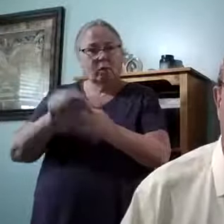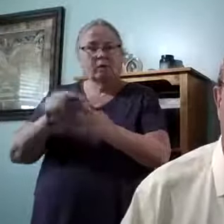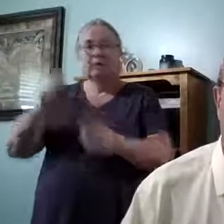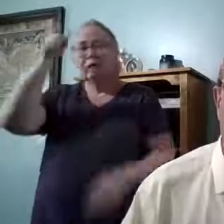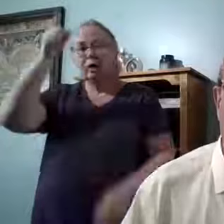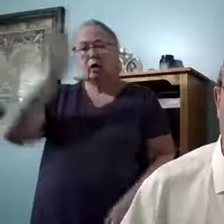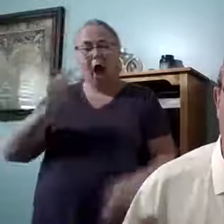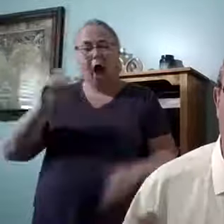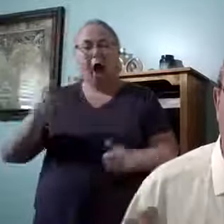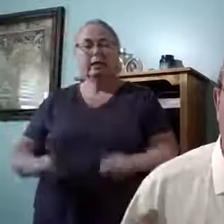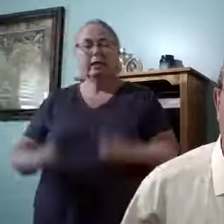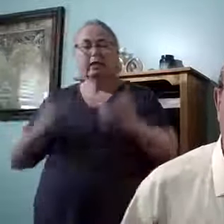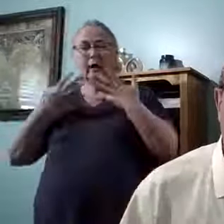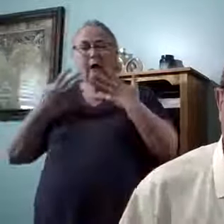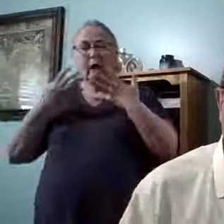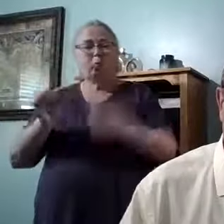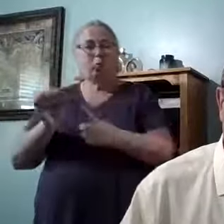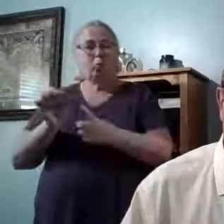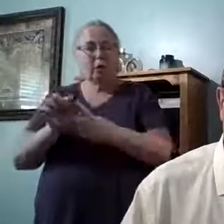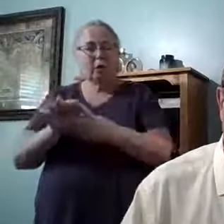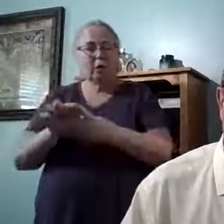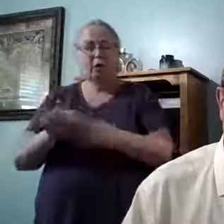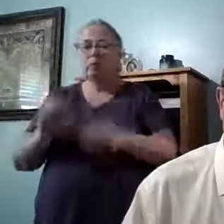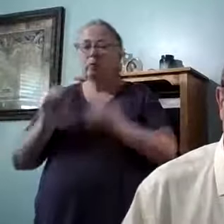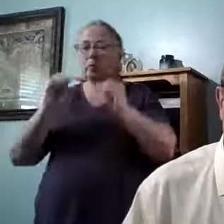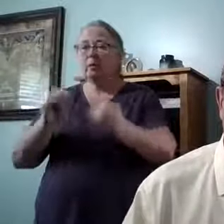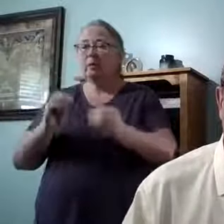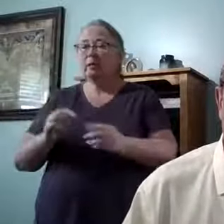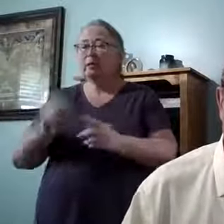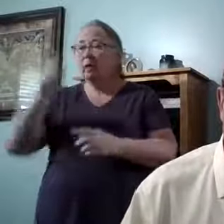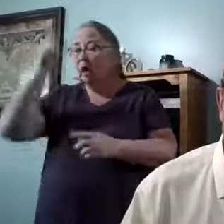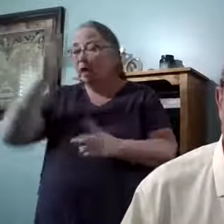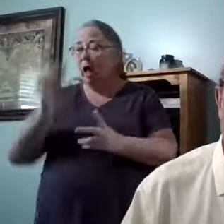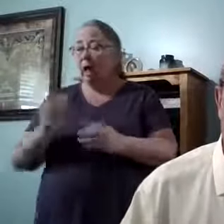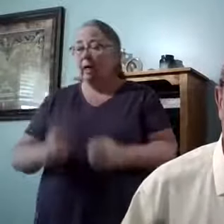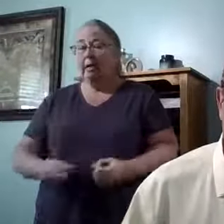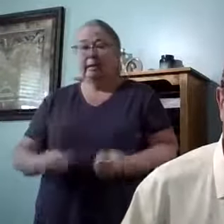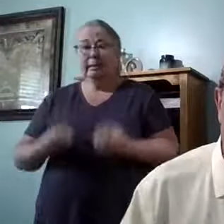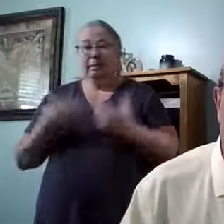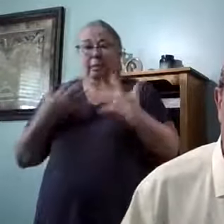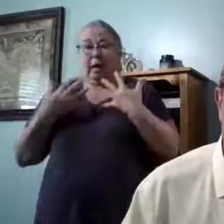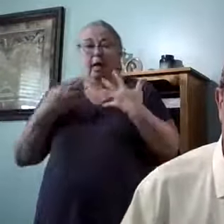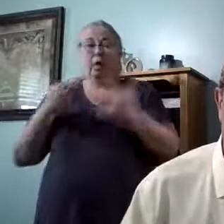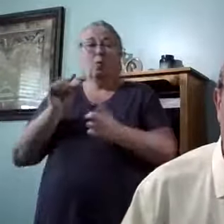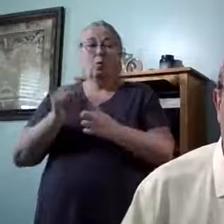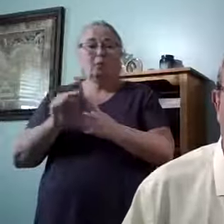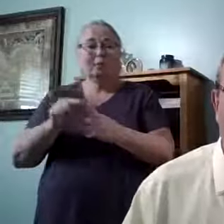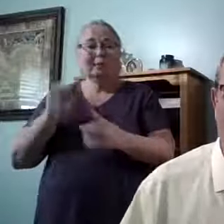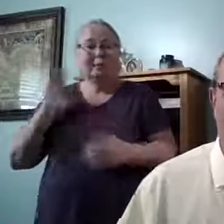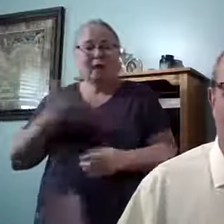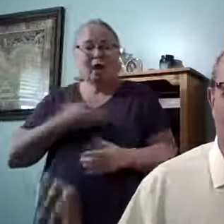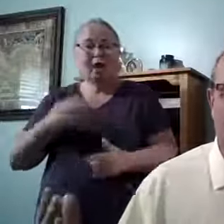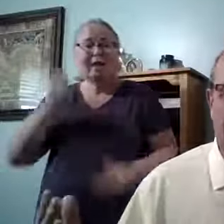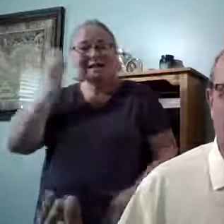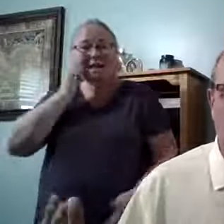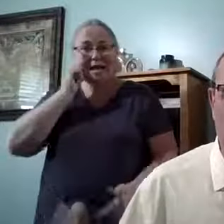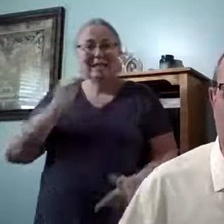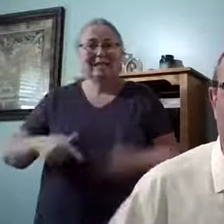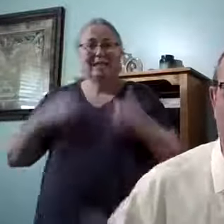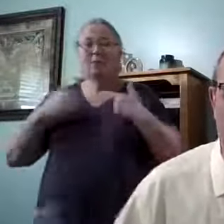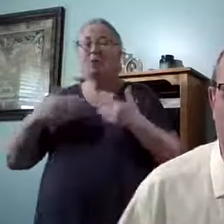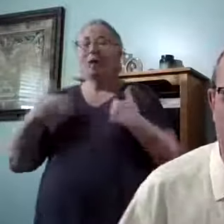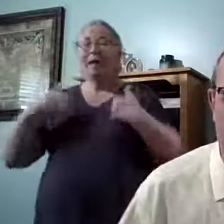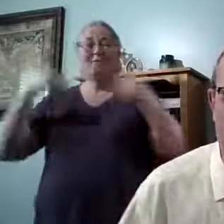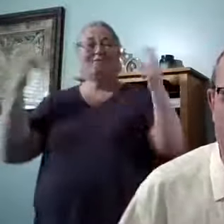inspired words. And so when we put these God inspired words to practice in our daily living, we're going to have victory.